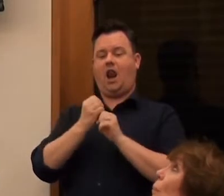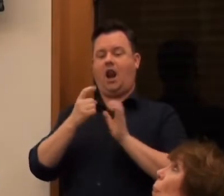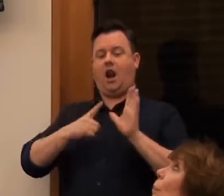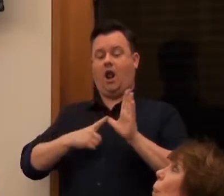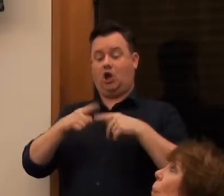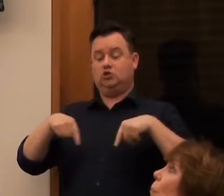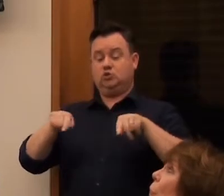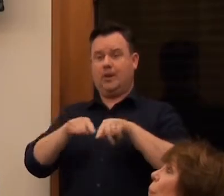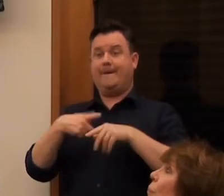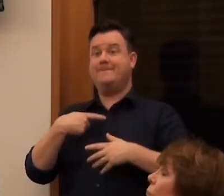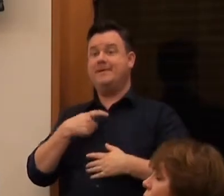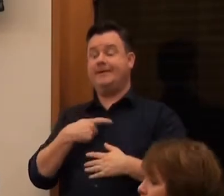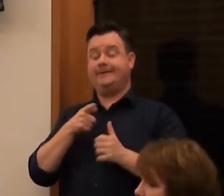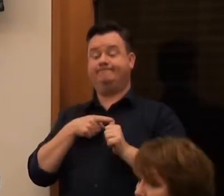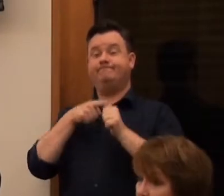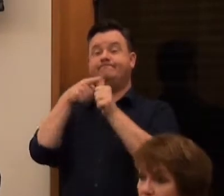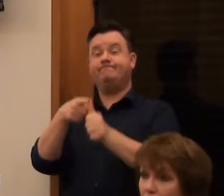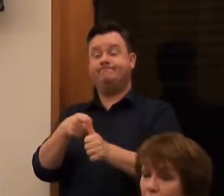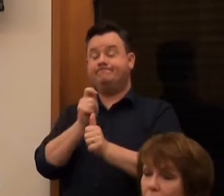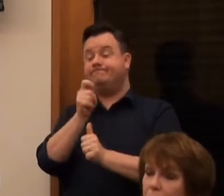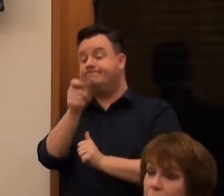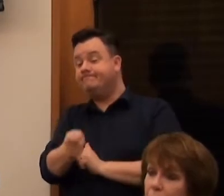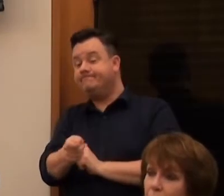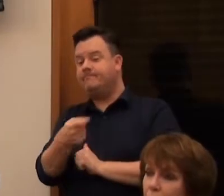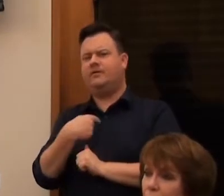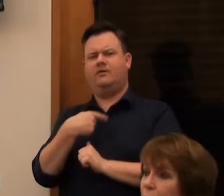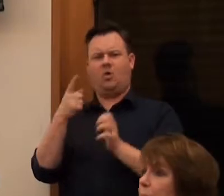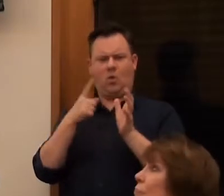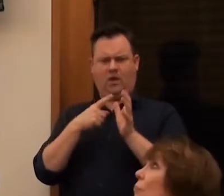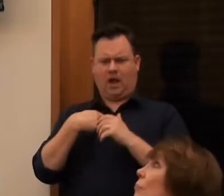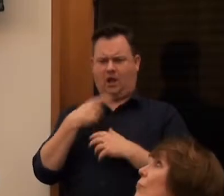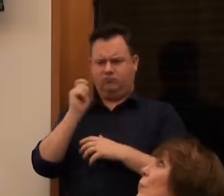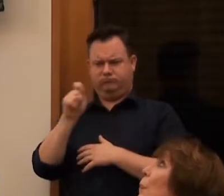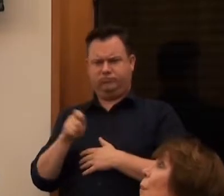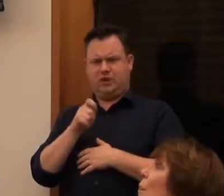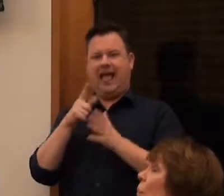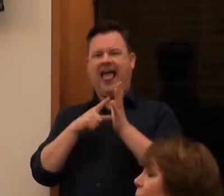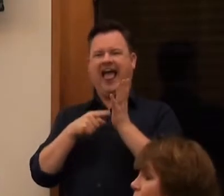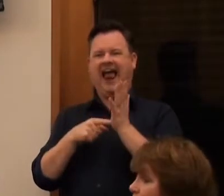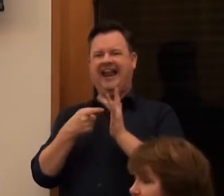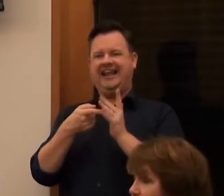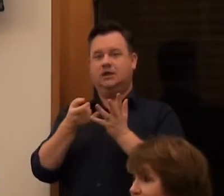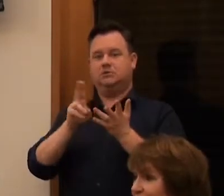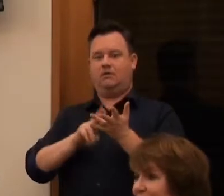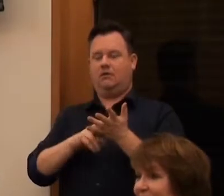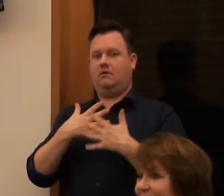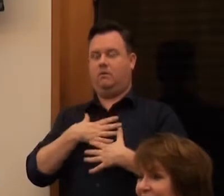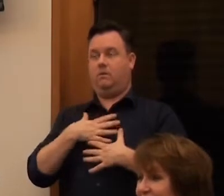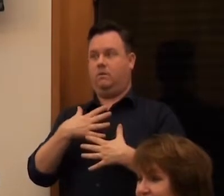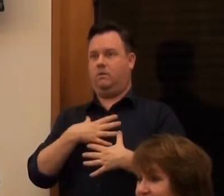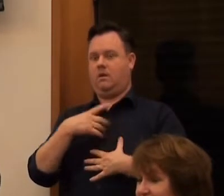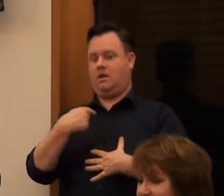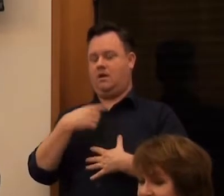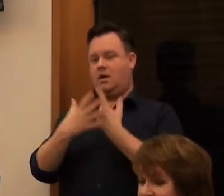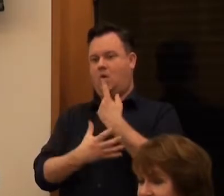entered the idea of doing sculpture art as a mapper. And amazingly I won this competition. Because I thought